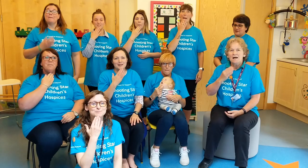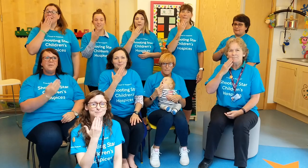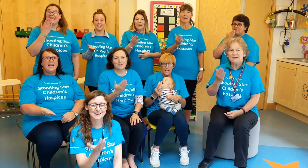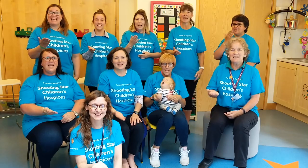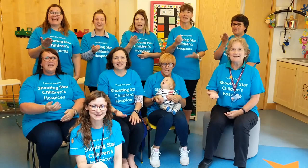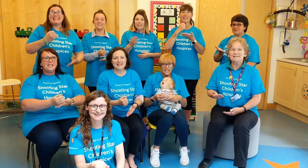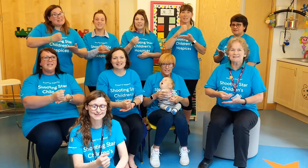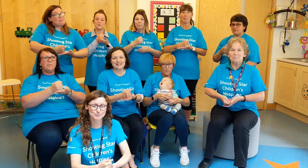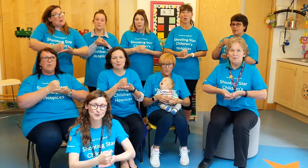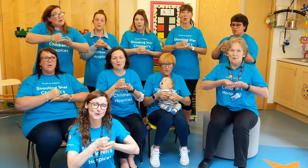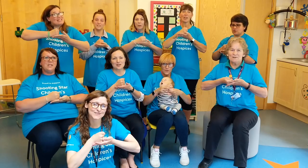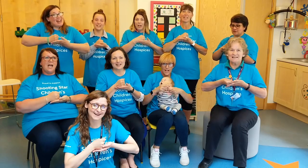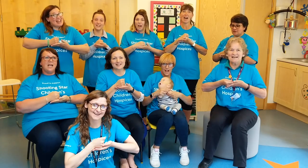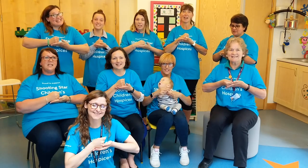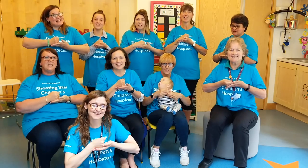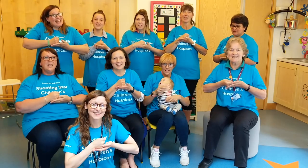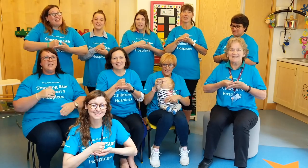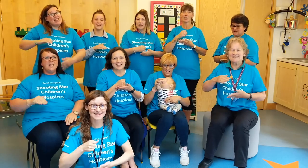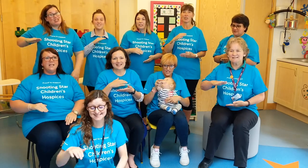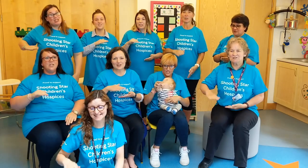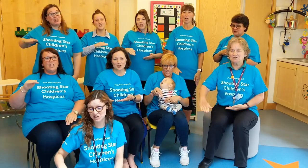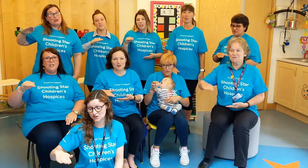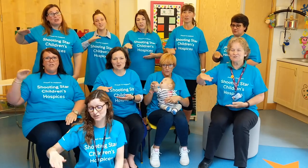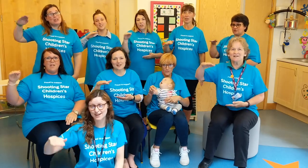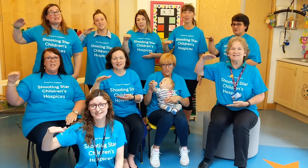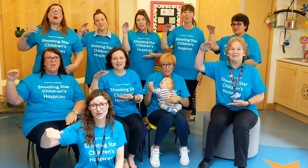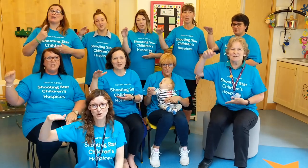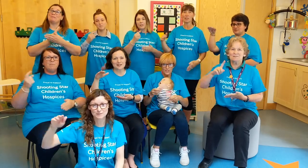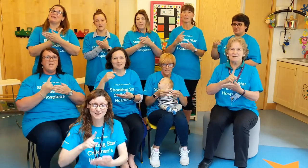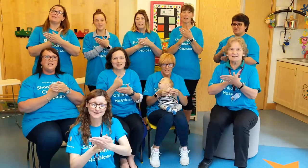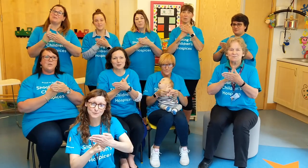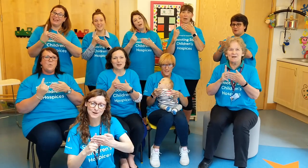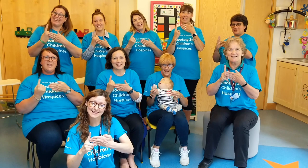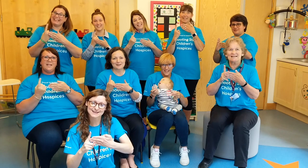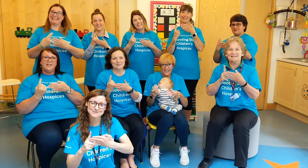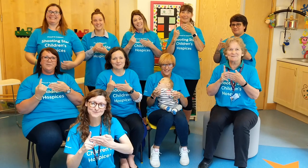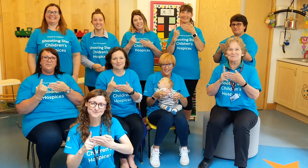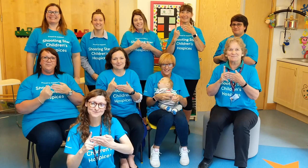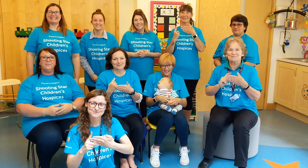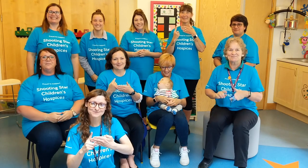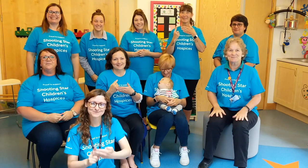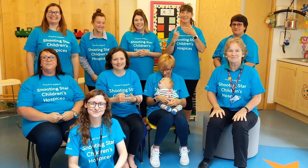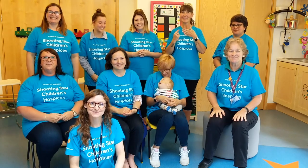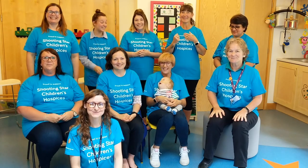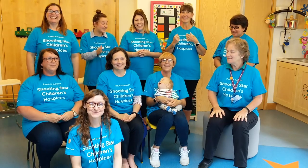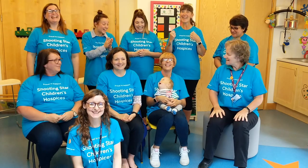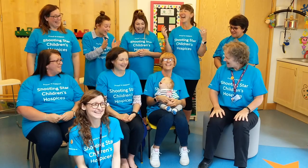Please support us this Children's Hospice Week. Yay!